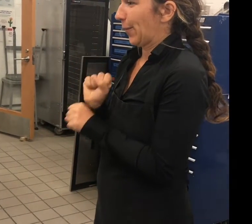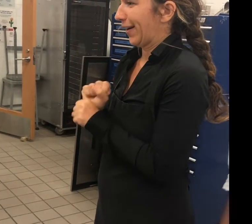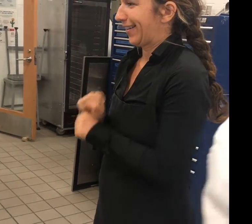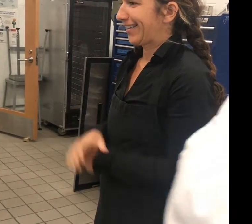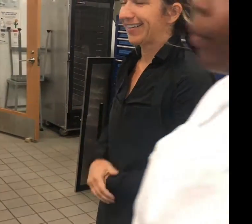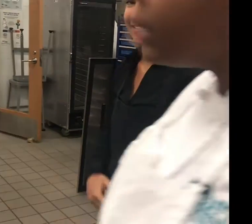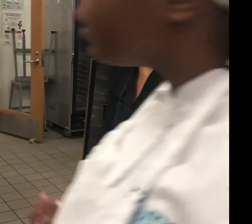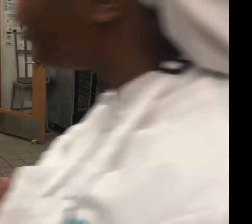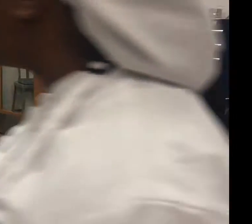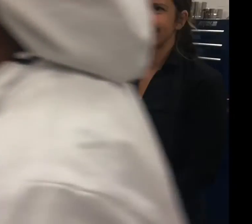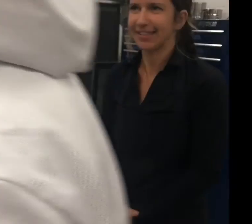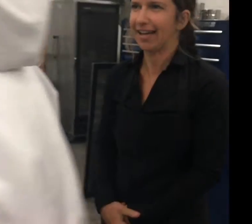Which one was the cream? No.